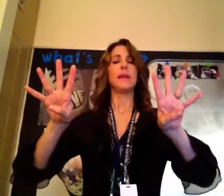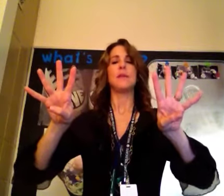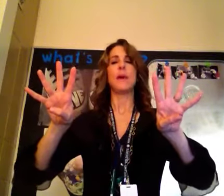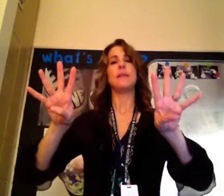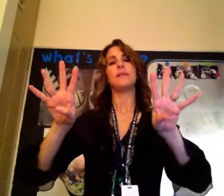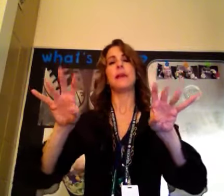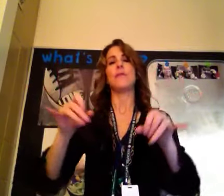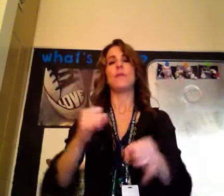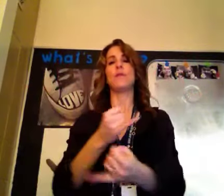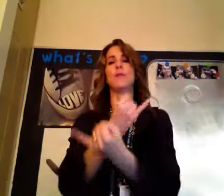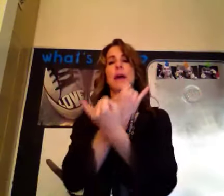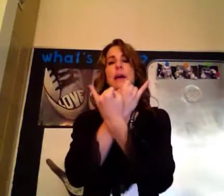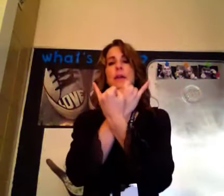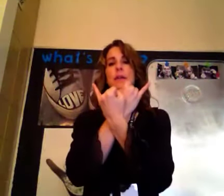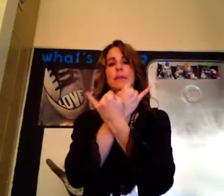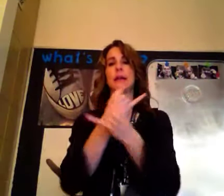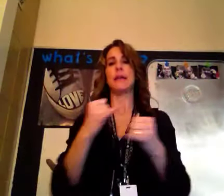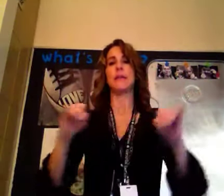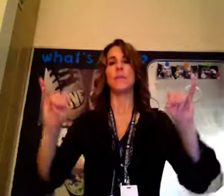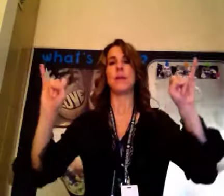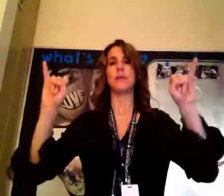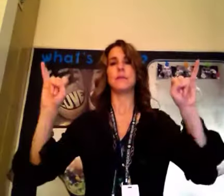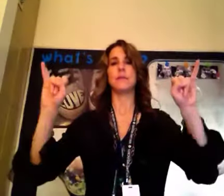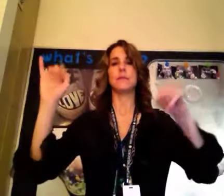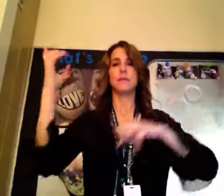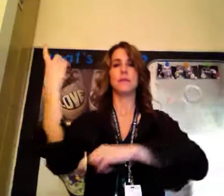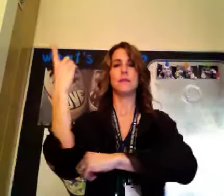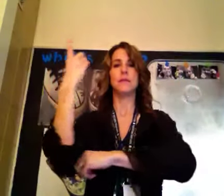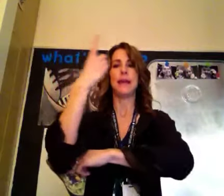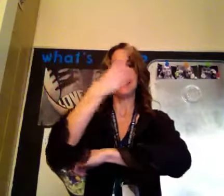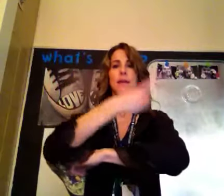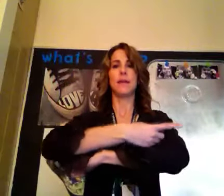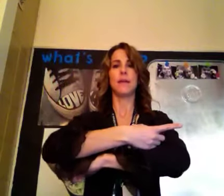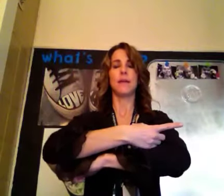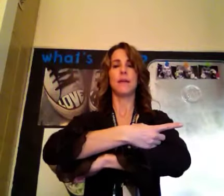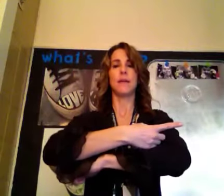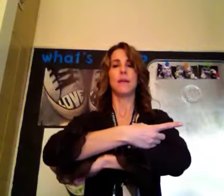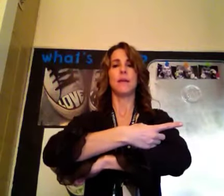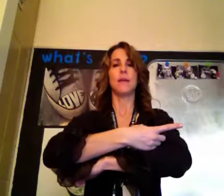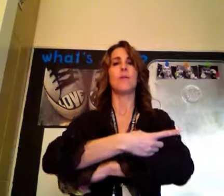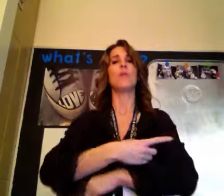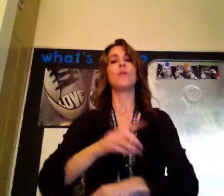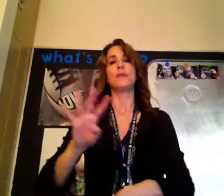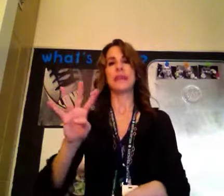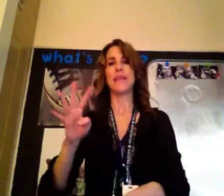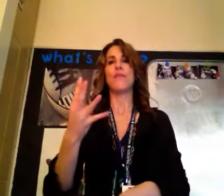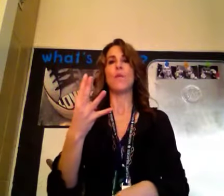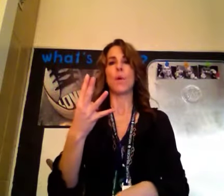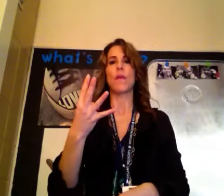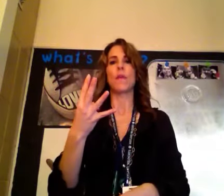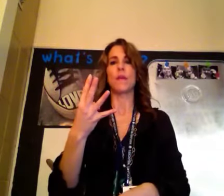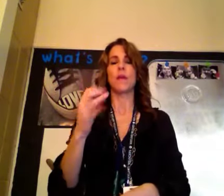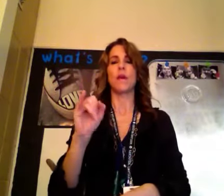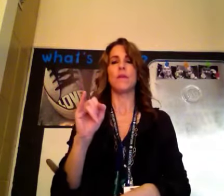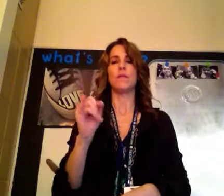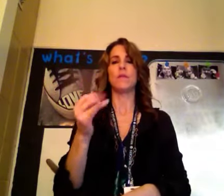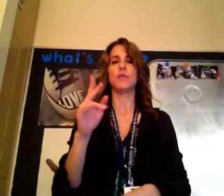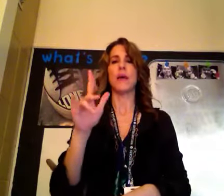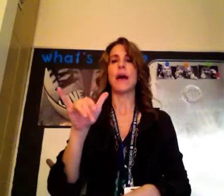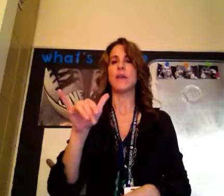Independence Day, 4th of July, you're going to sign Independence Day, or you can sign 4th of July, or